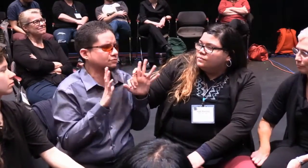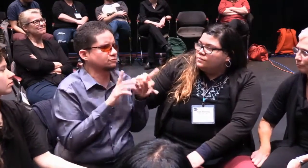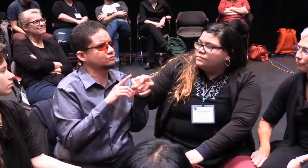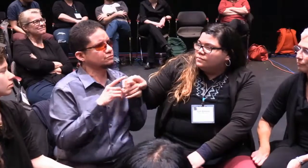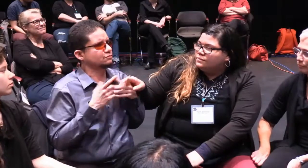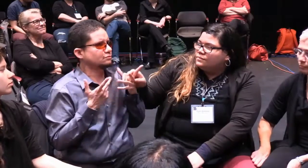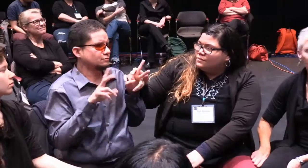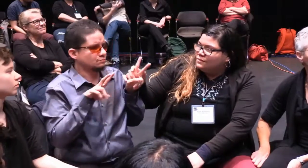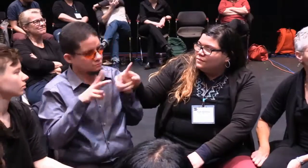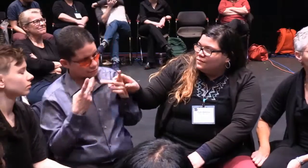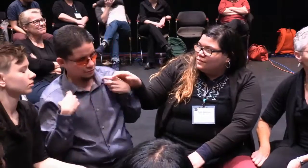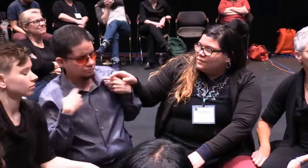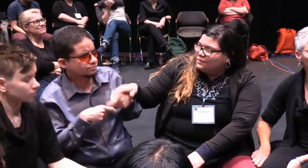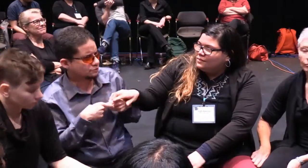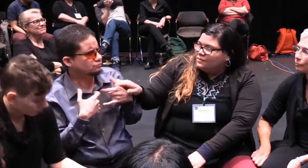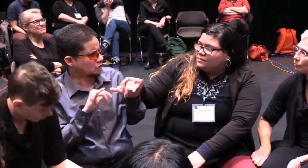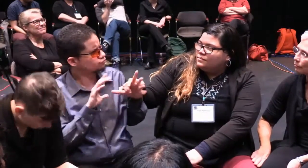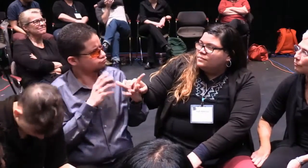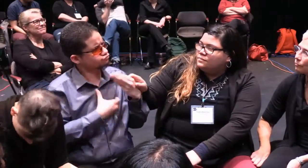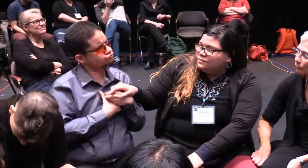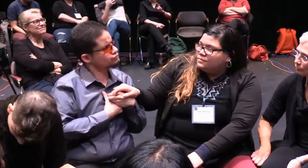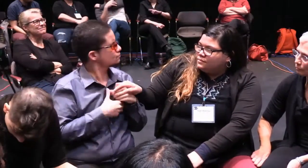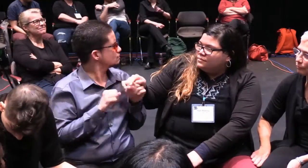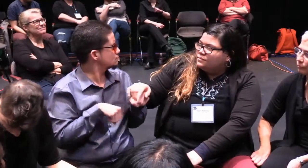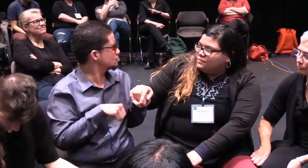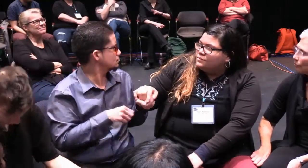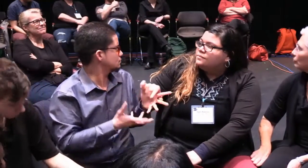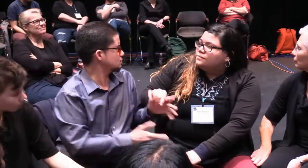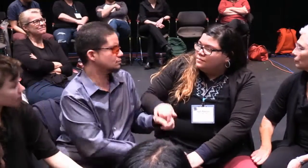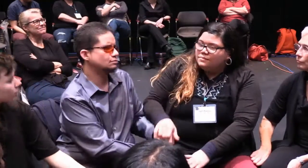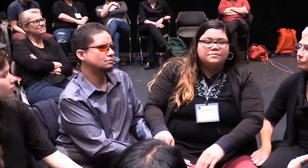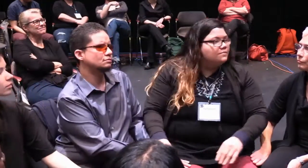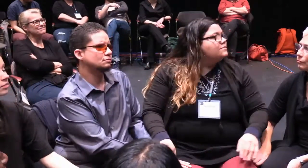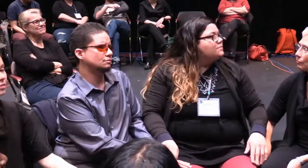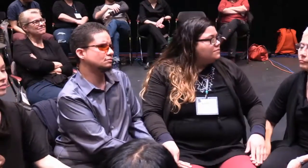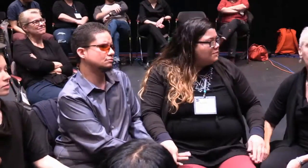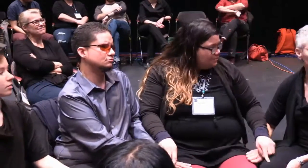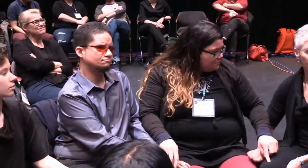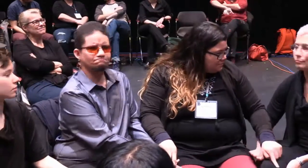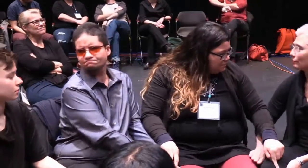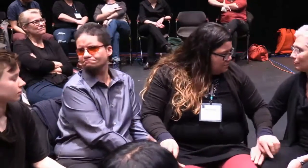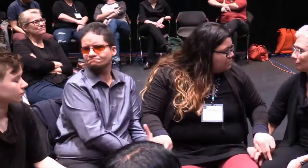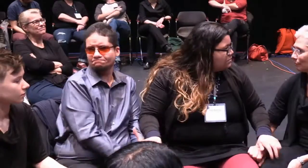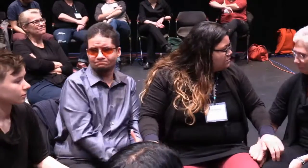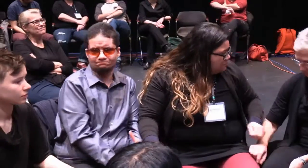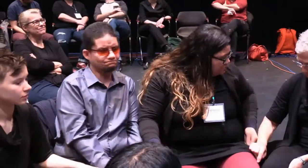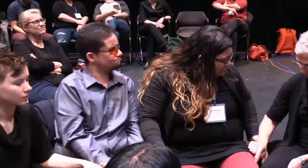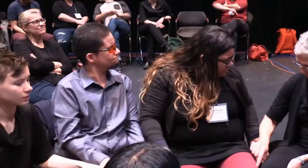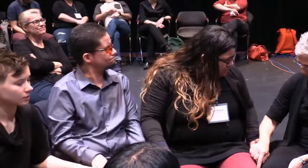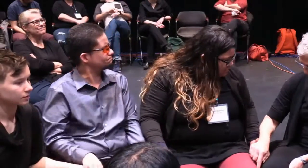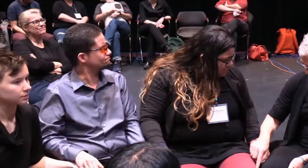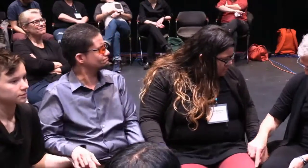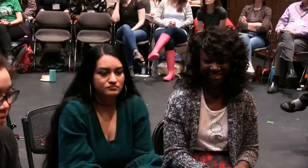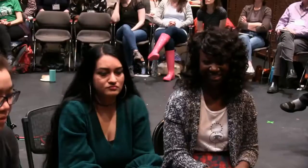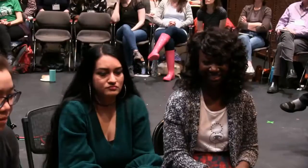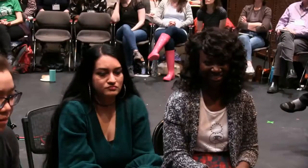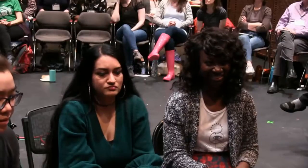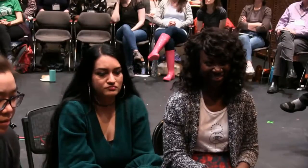It's one word. As Fred had mentioned earlier, there's black deaf. There's these identities. in separating them out, that's not appropriate to separate them. They must be